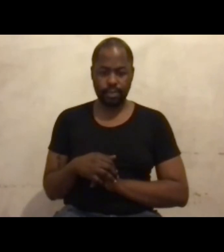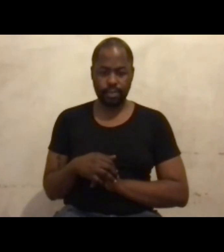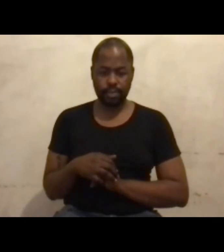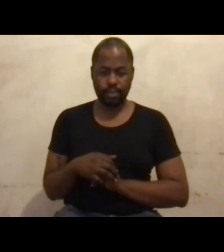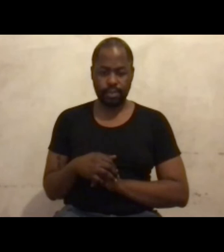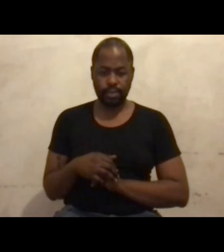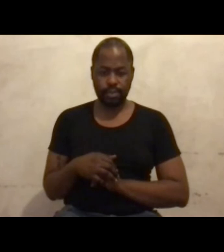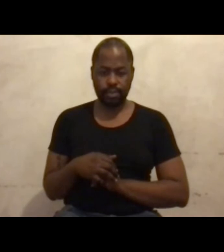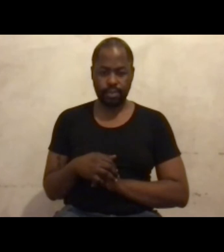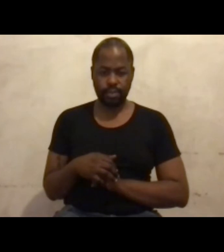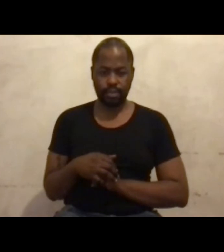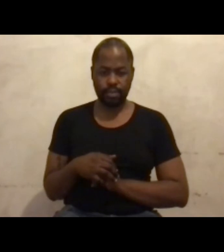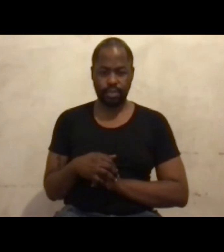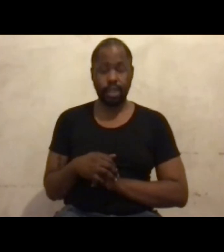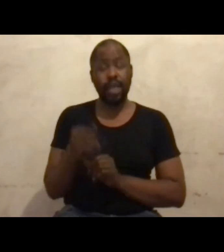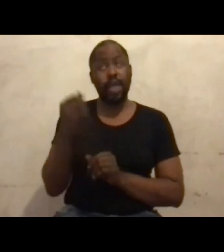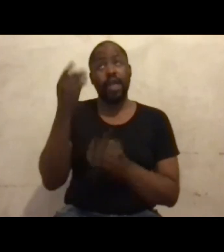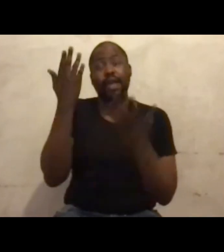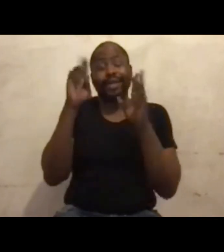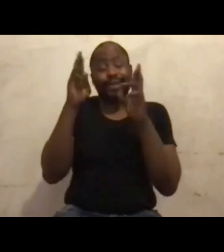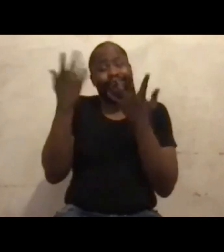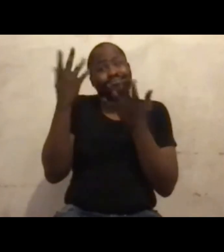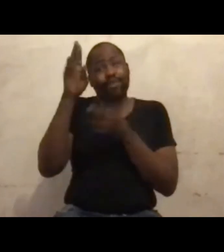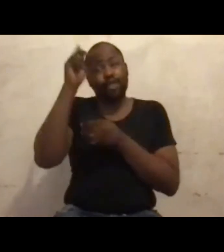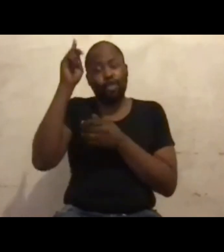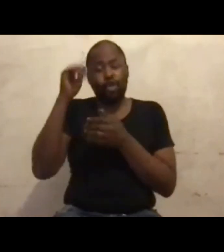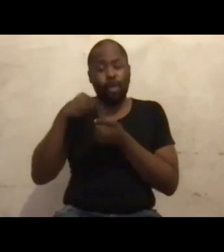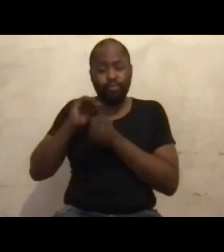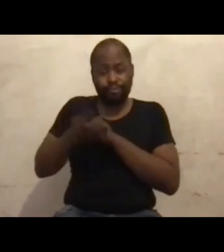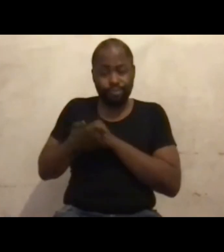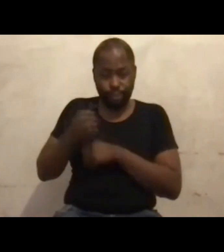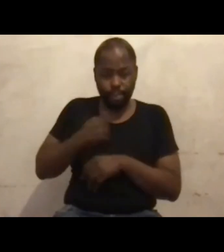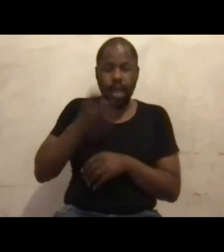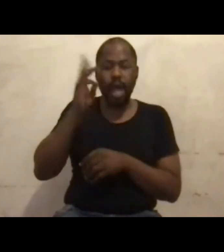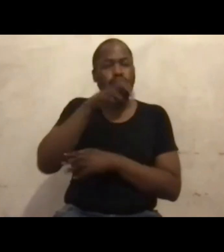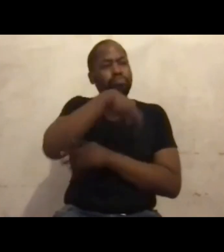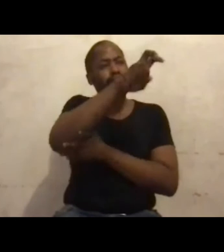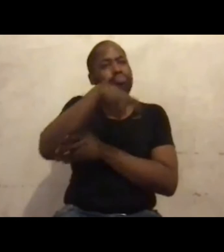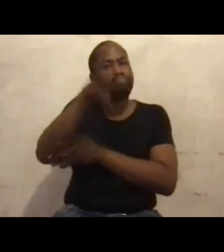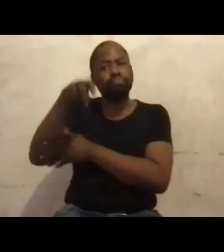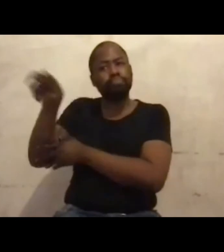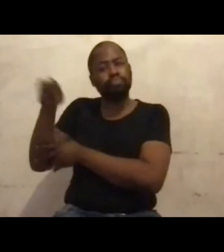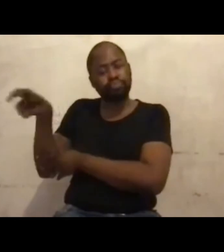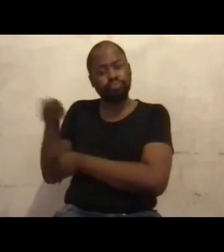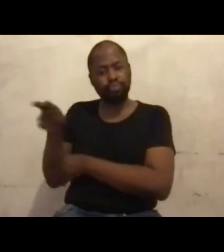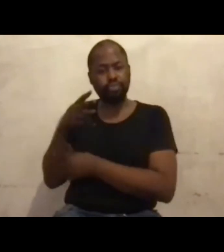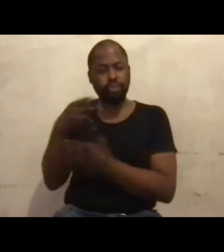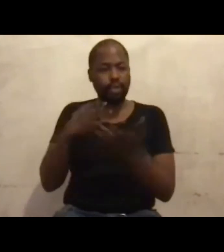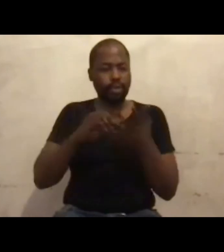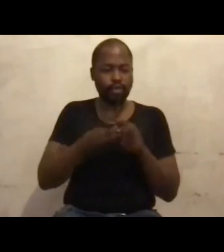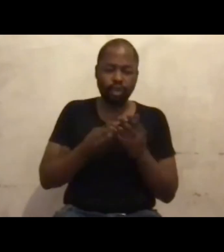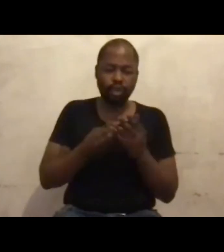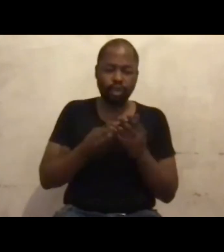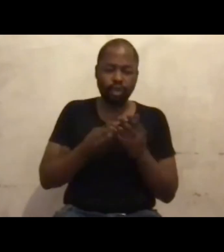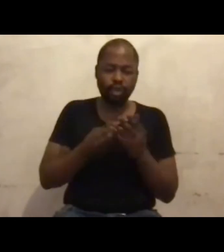I mean, God willing, I would literally go everywhere to everyone that has been quoted in that book and say to